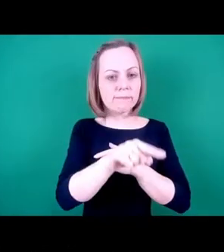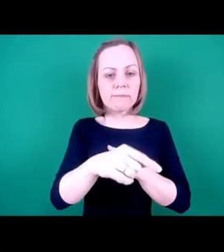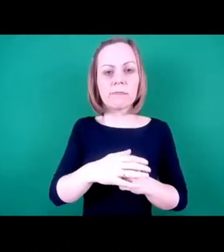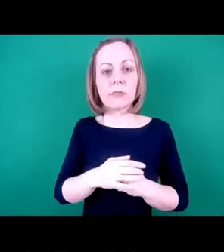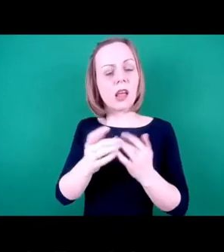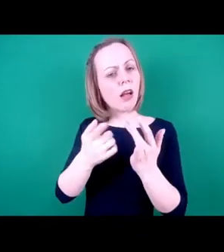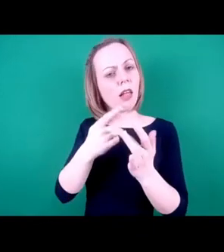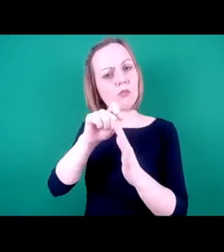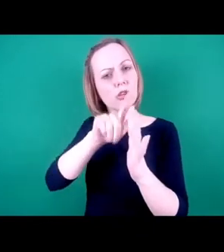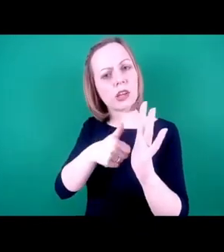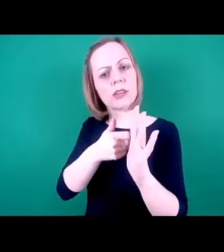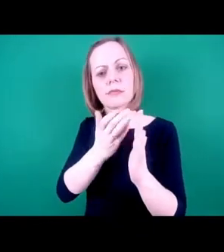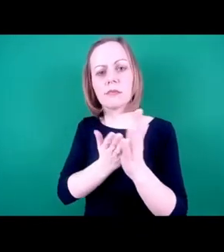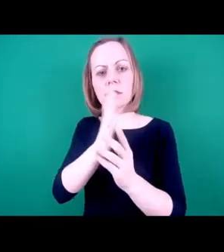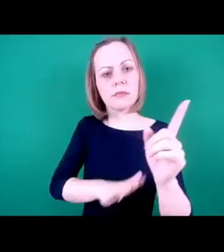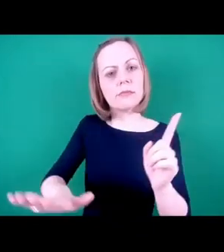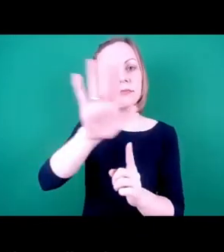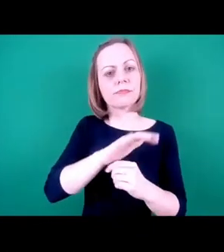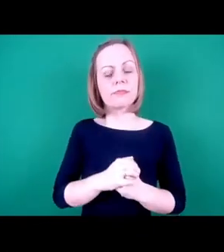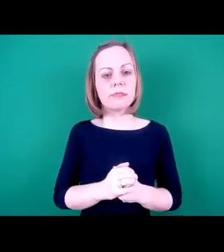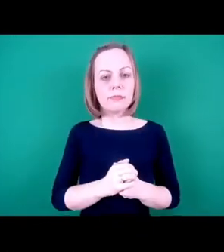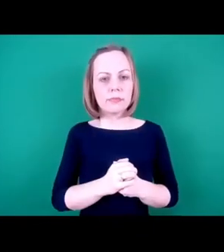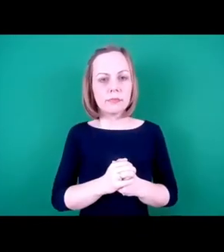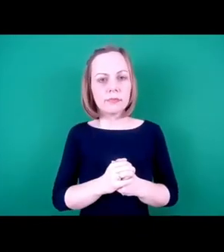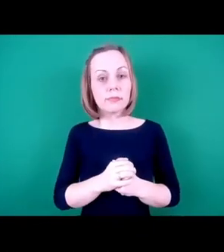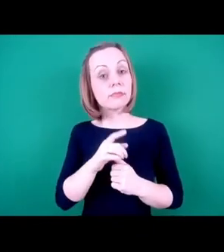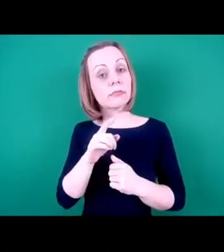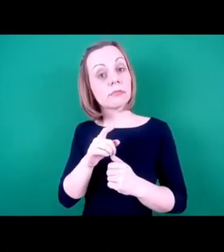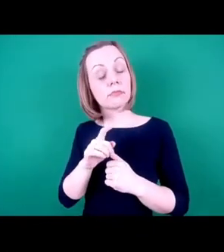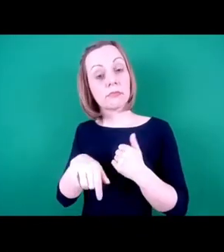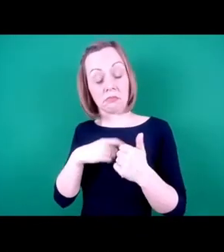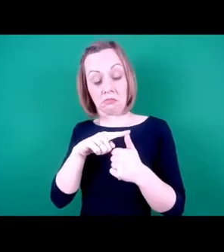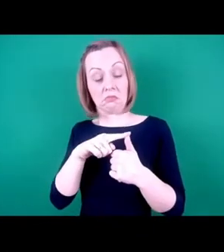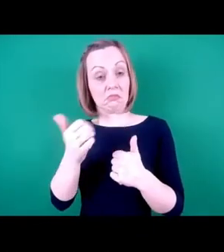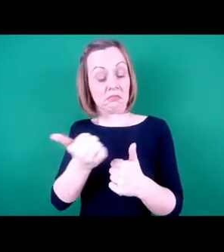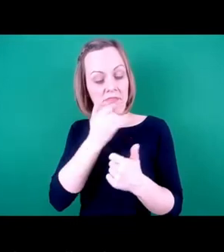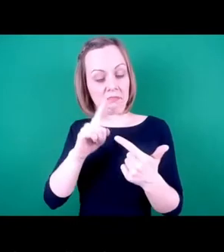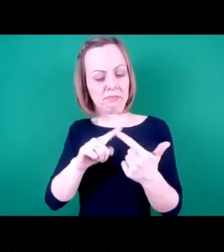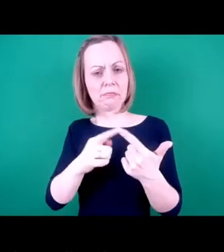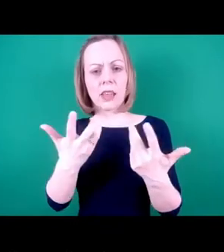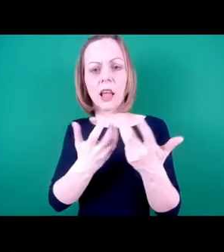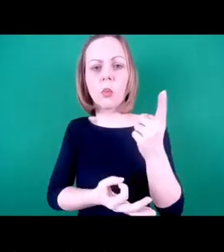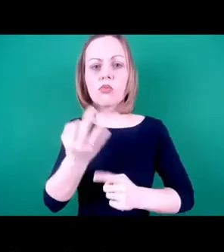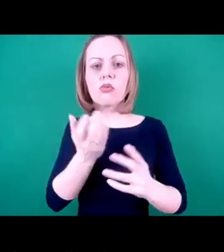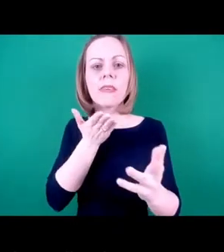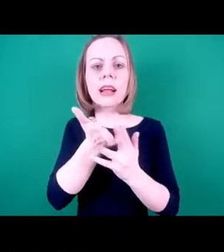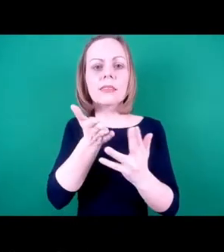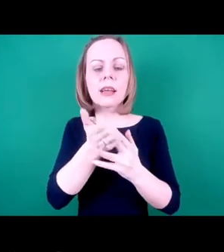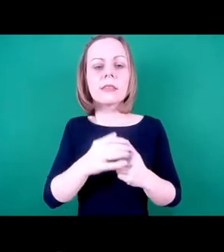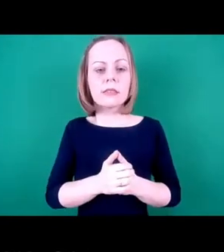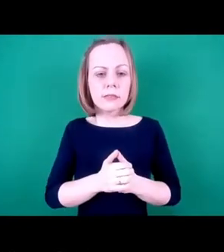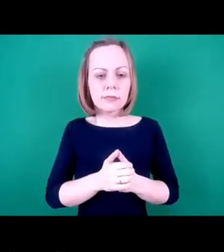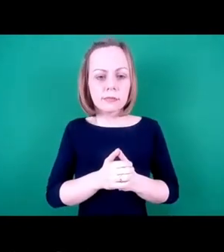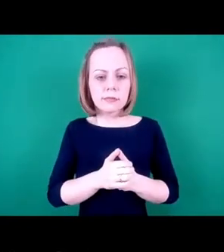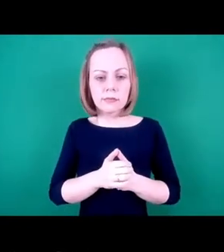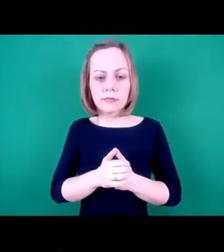across the city. Another key moment in the galleries process towards improving access was the creation